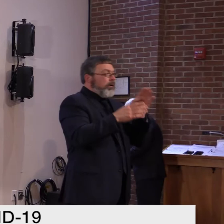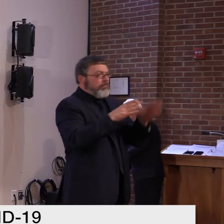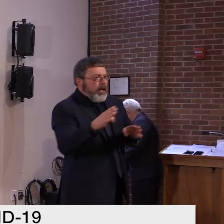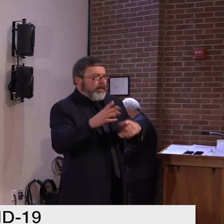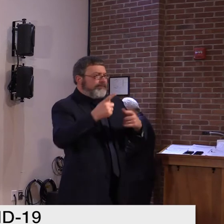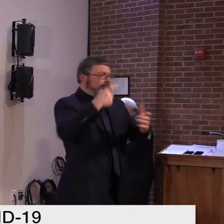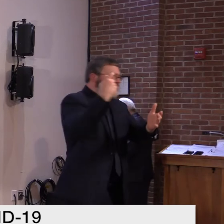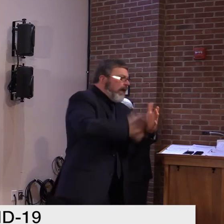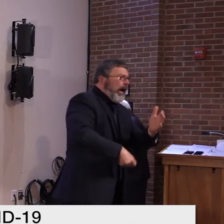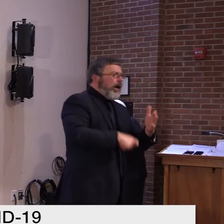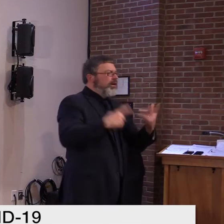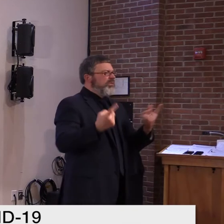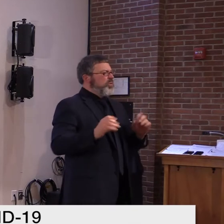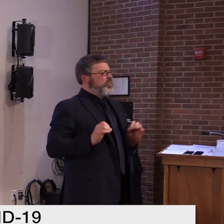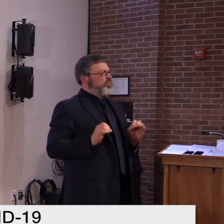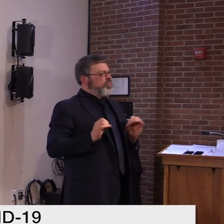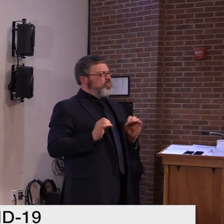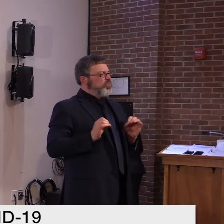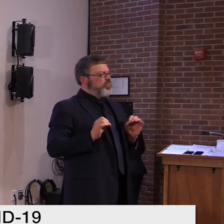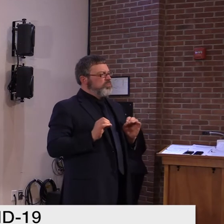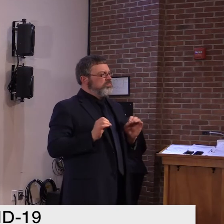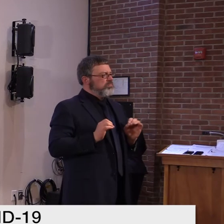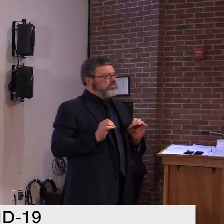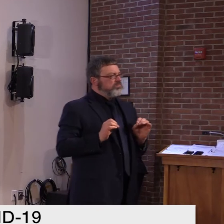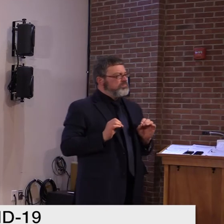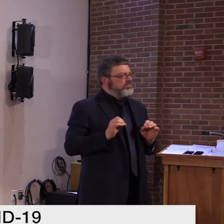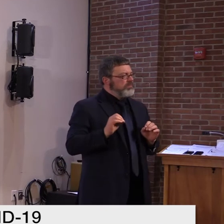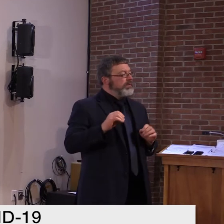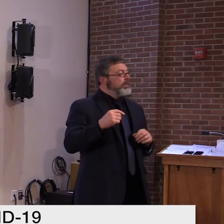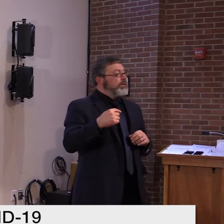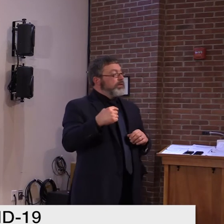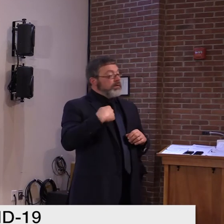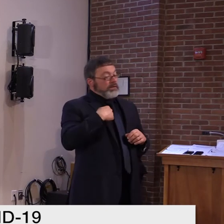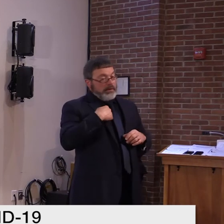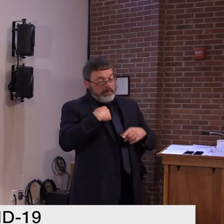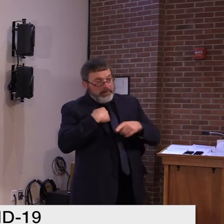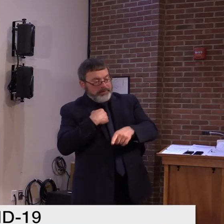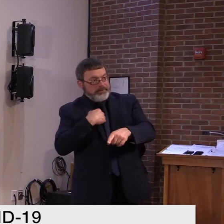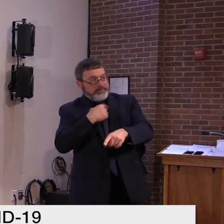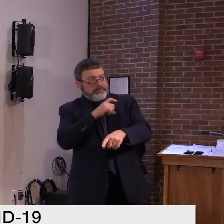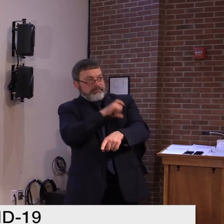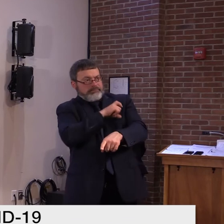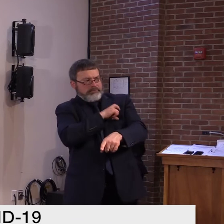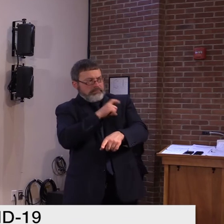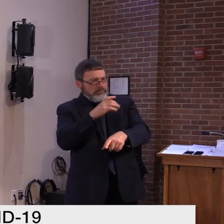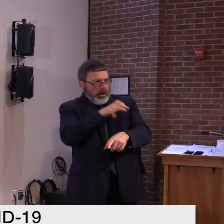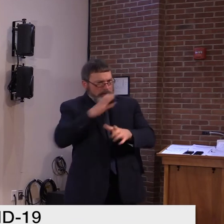Uh, thanks governor. Uh, really not much more to add, um, than that.